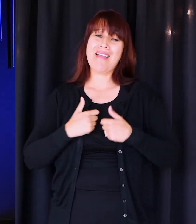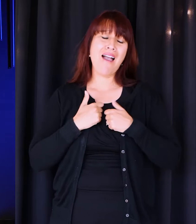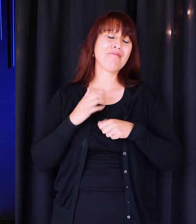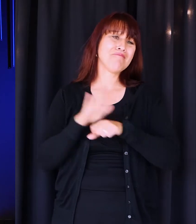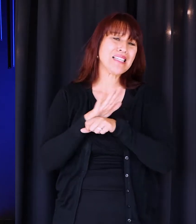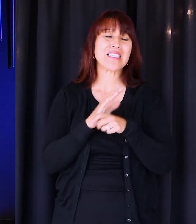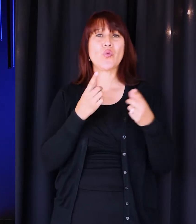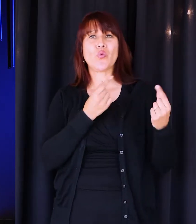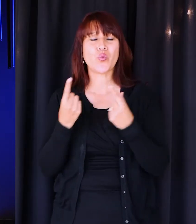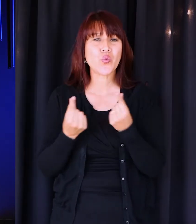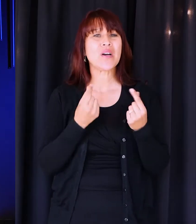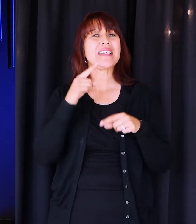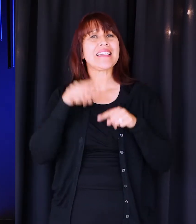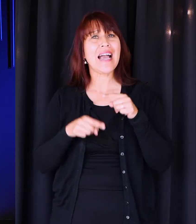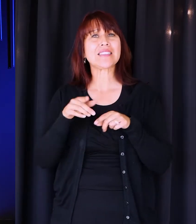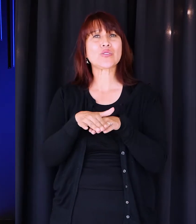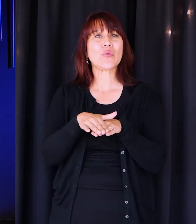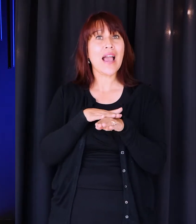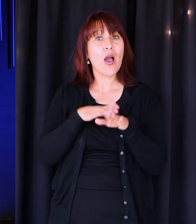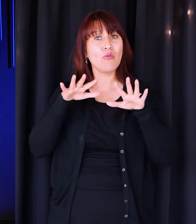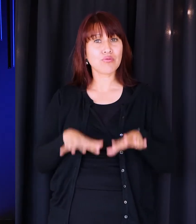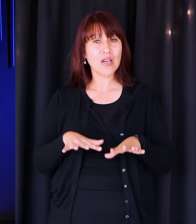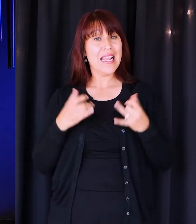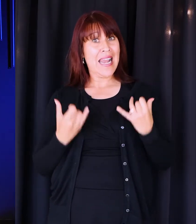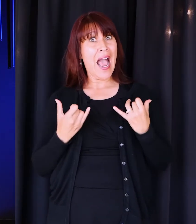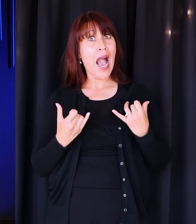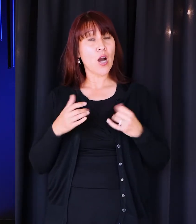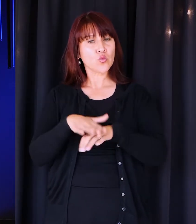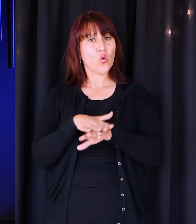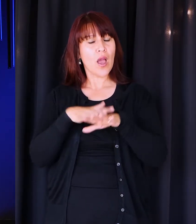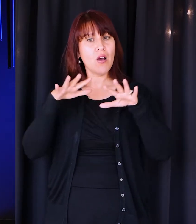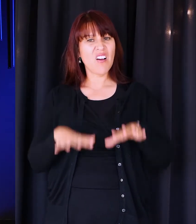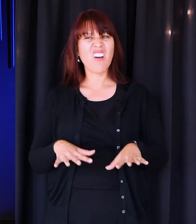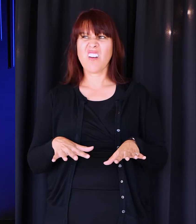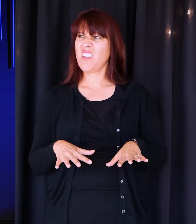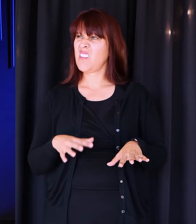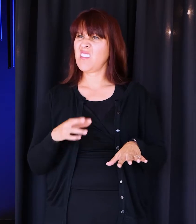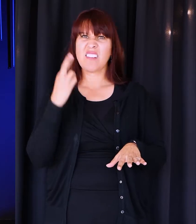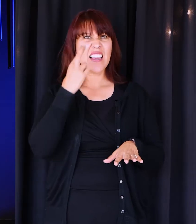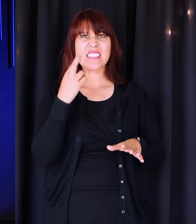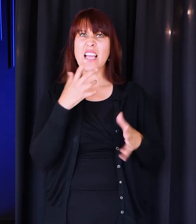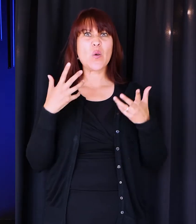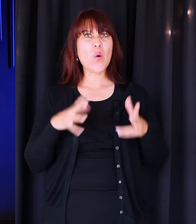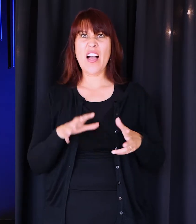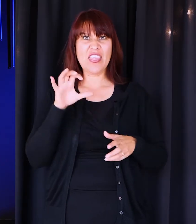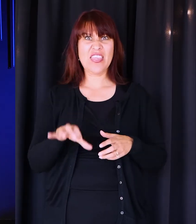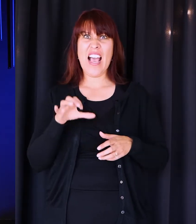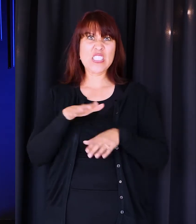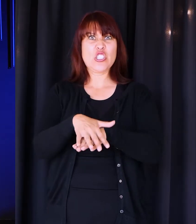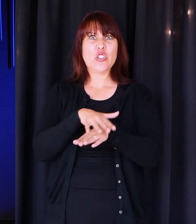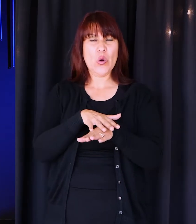was and how you could slow down, right? Well, now that things have slowed down, you've realized you didn't really want things to slow down.